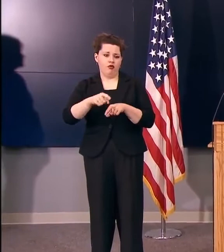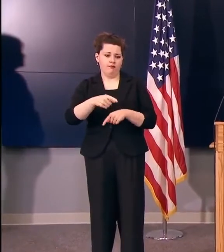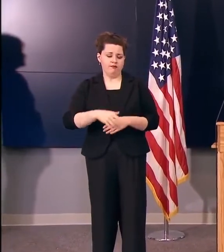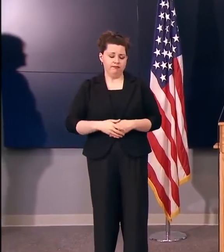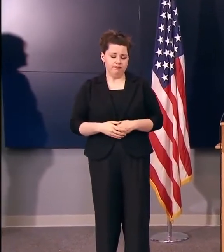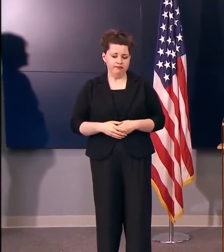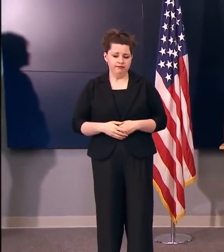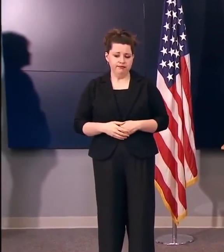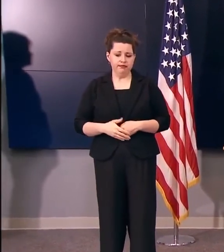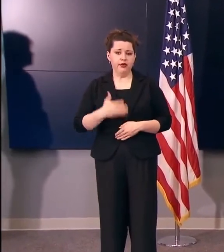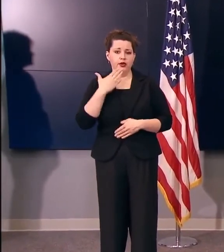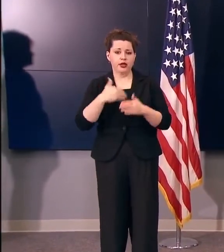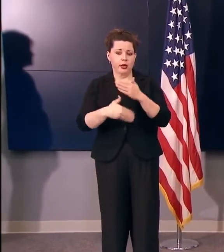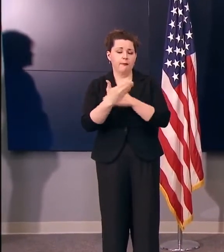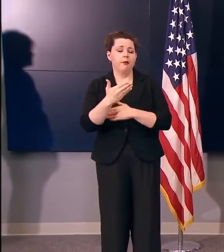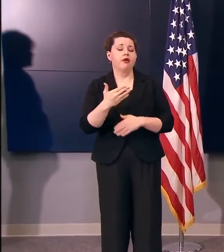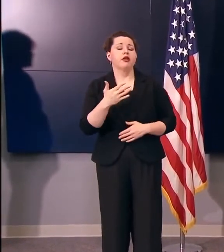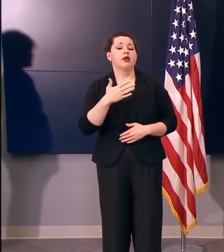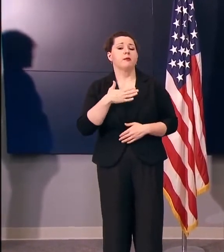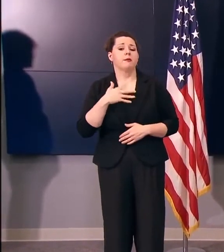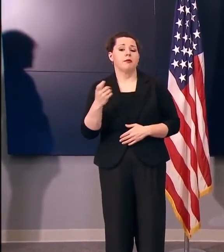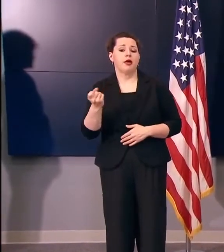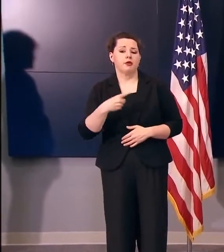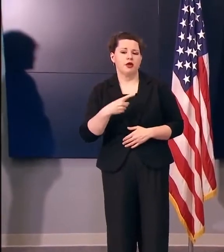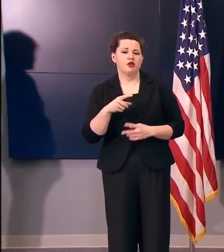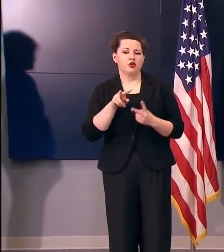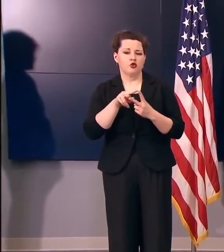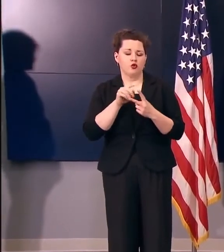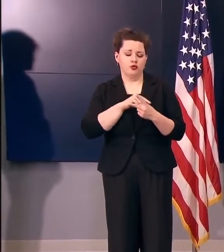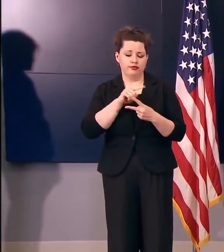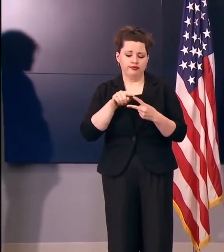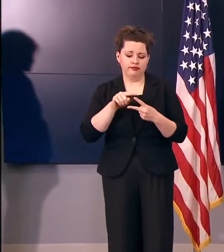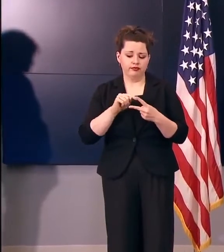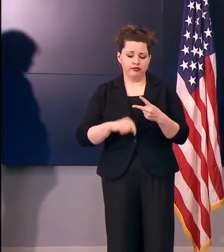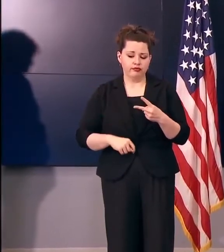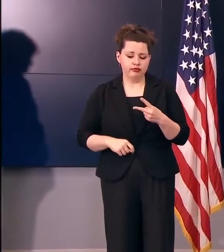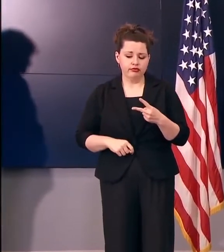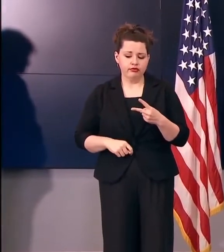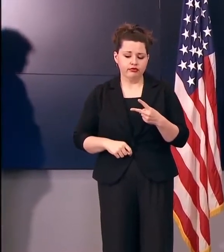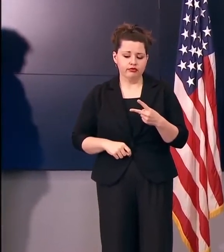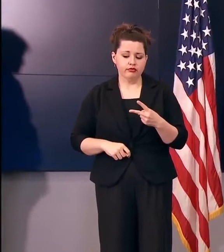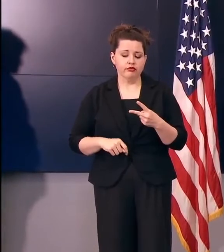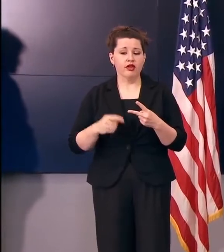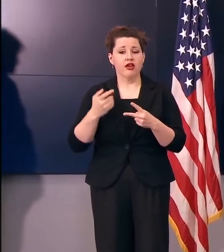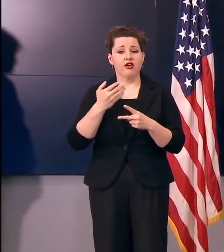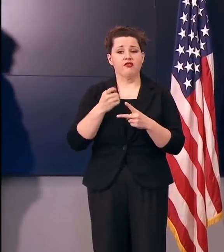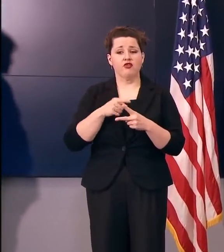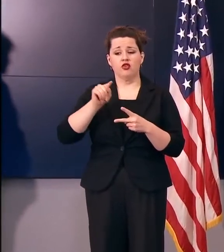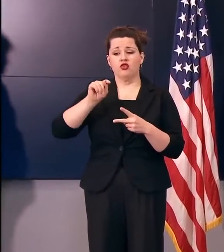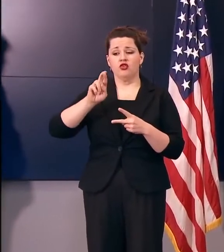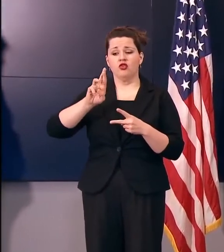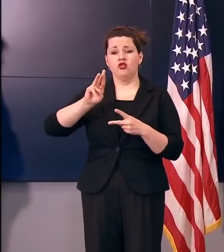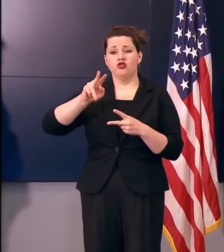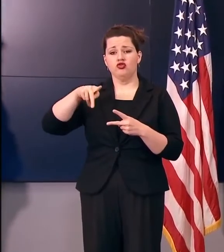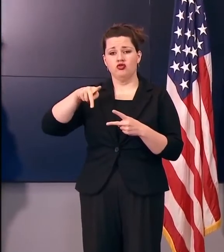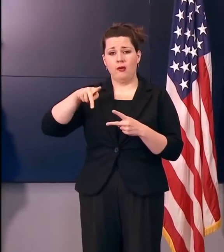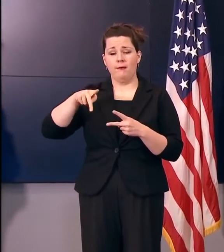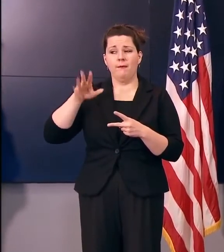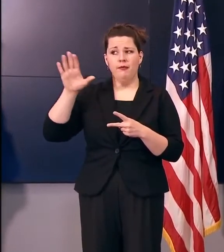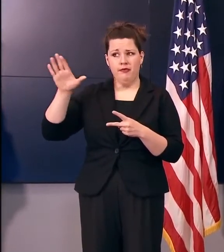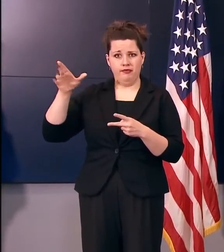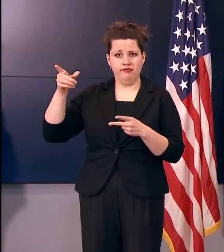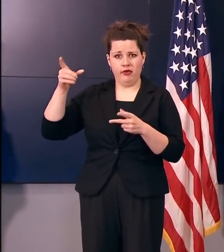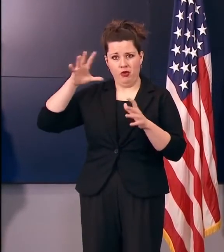Good morning, Governor. My question is twofold. First, the Trump administration's guidelines for